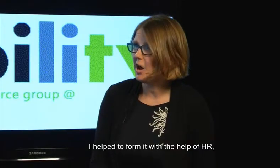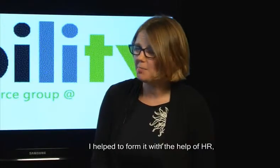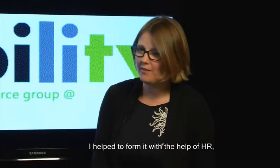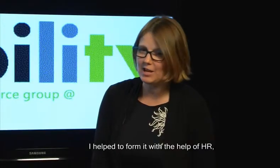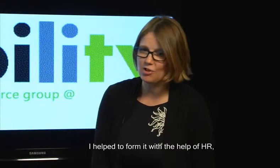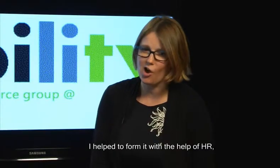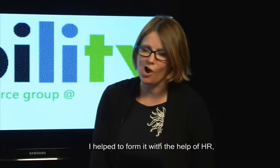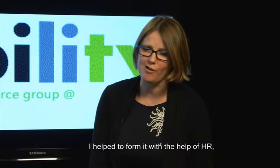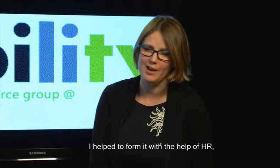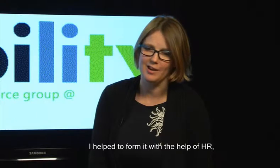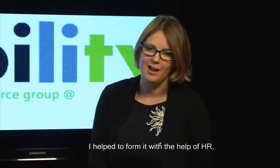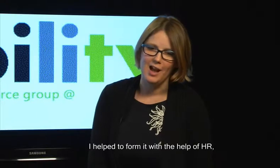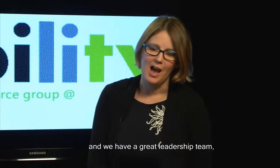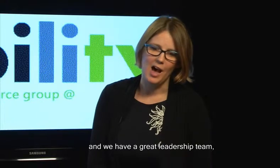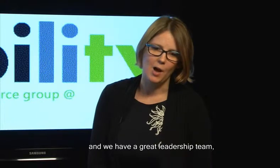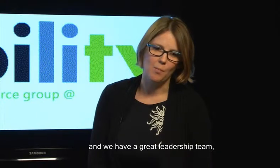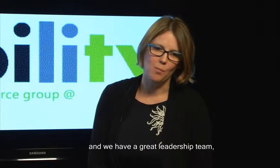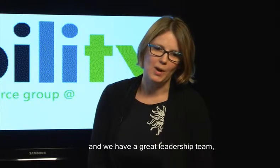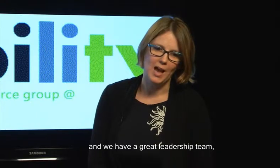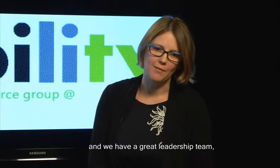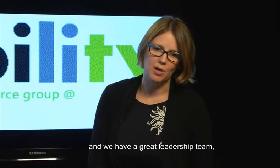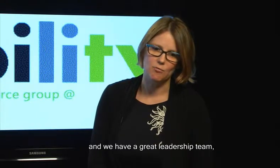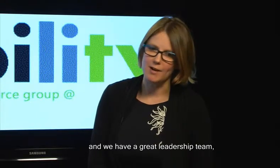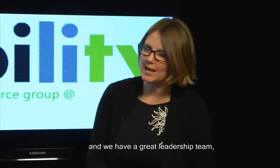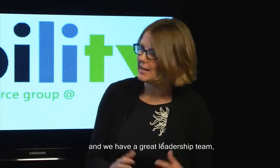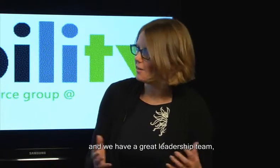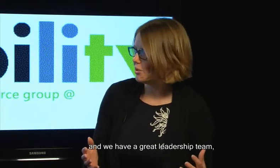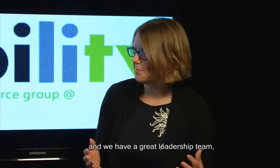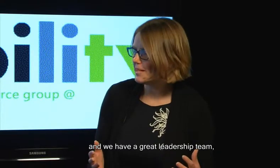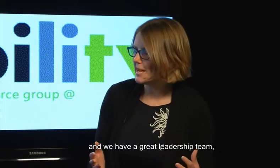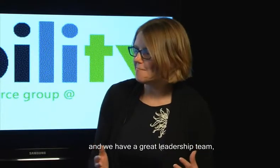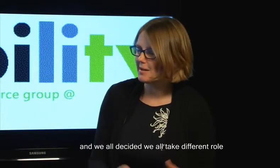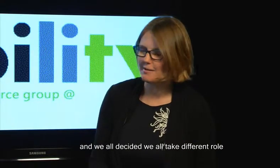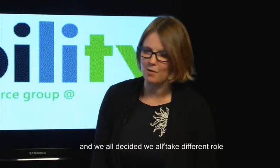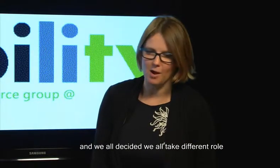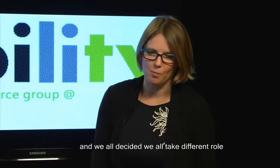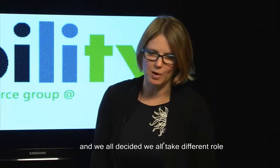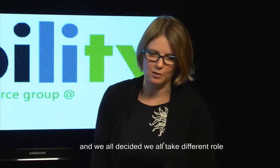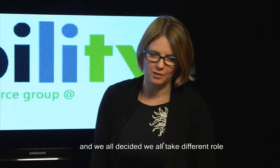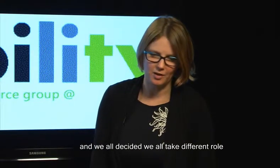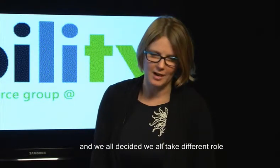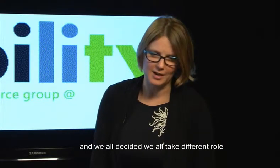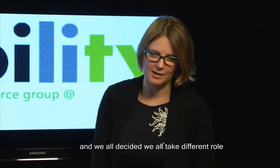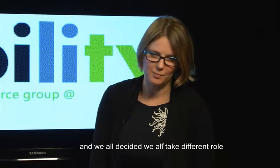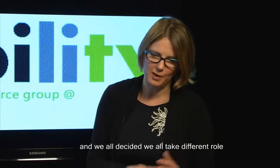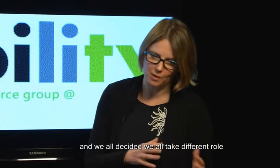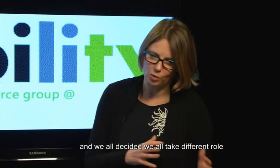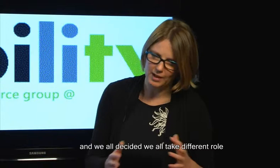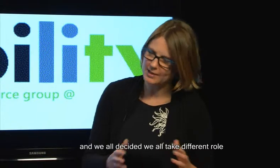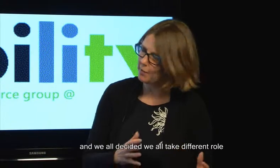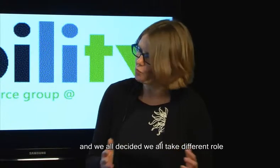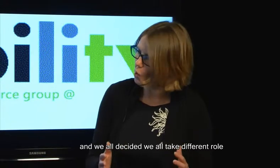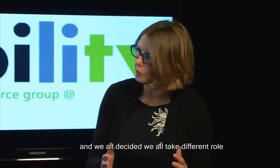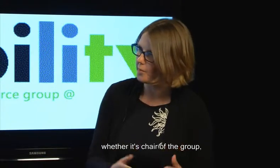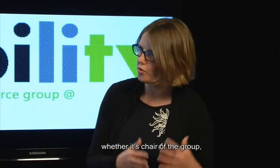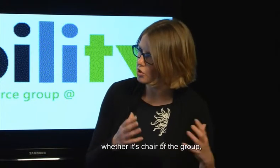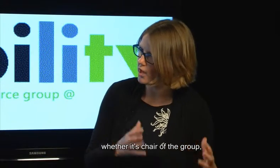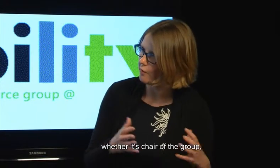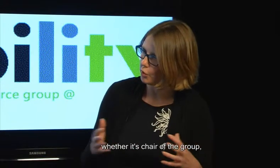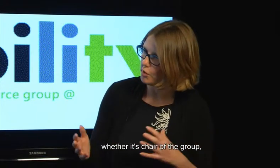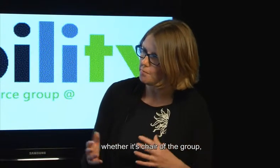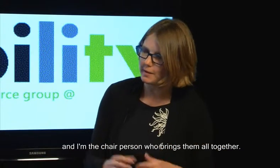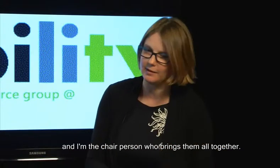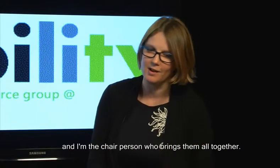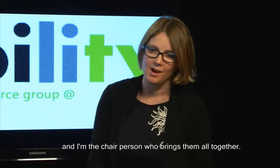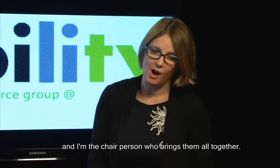the the help of HR and we have a great leadership team and we all decided we all take different roles whether